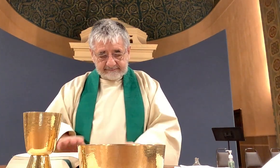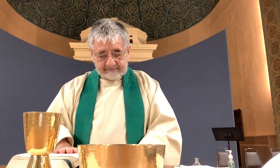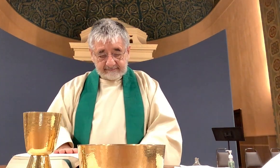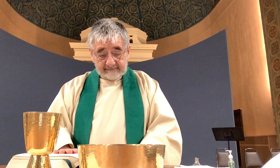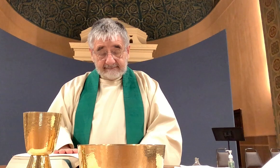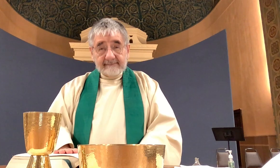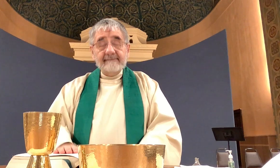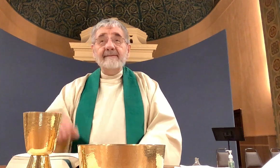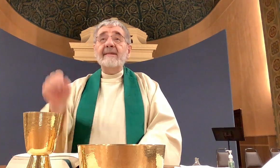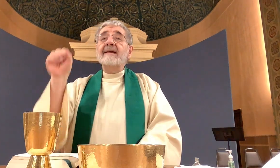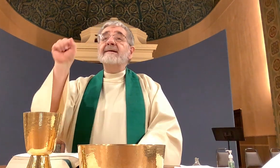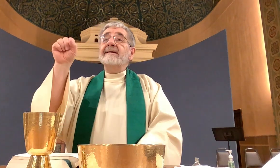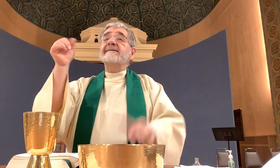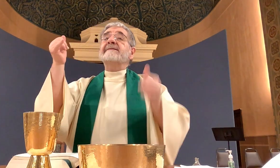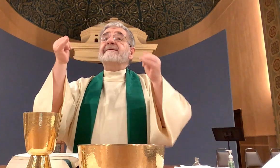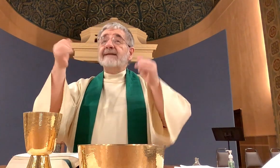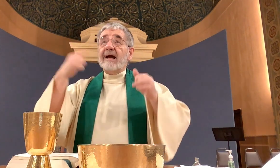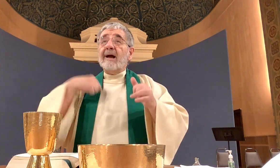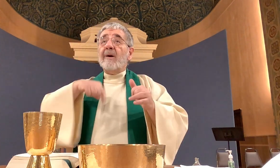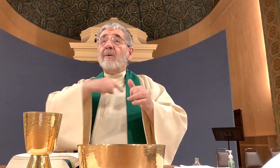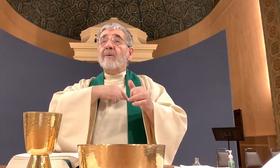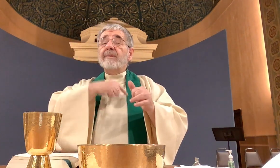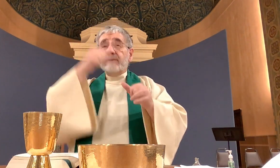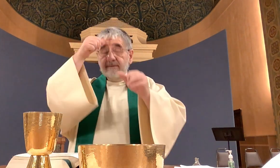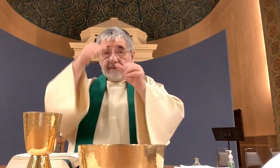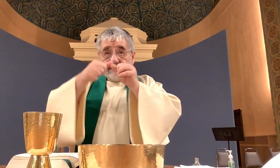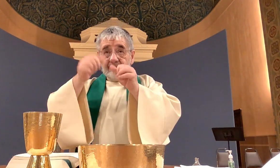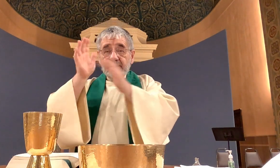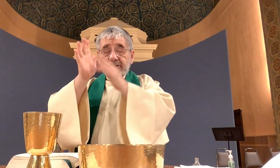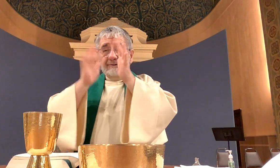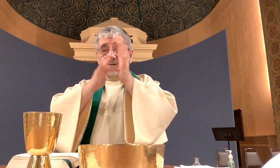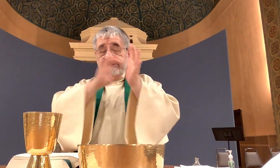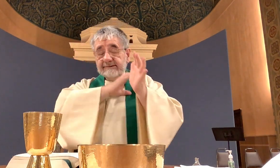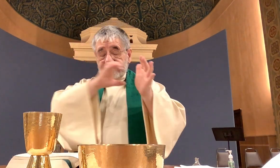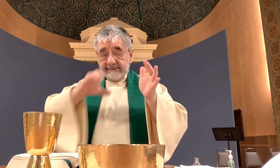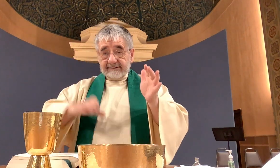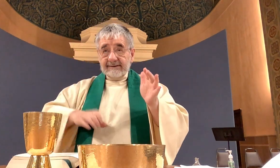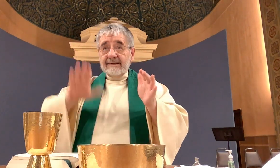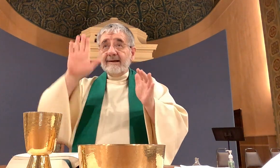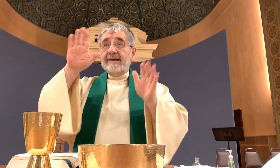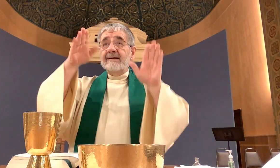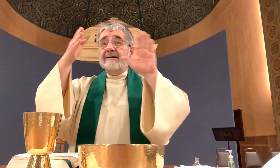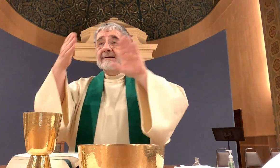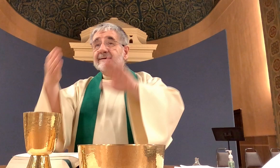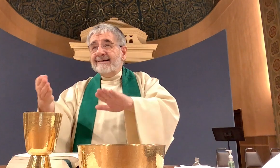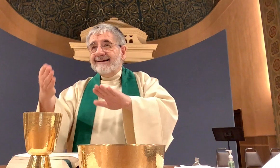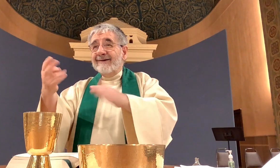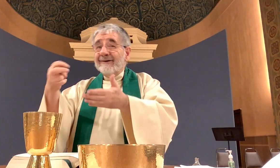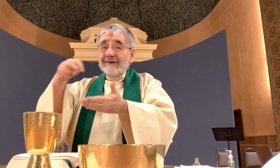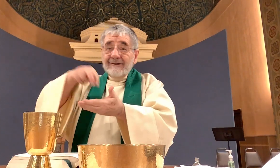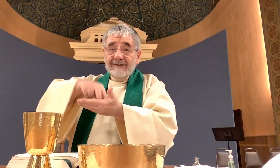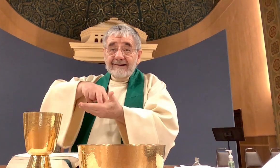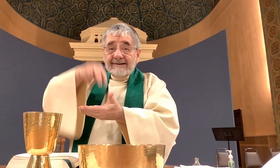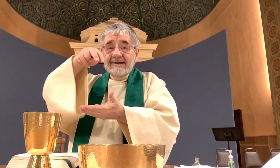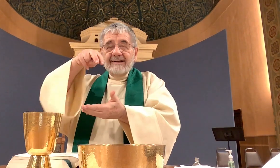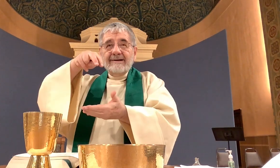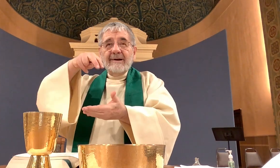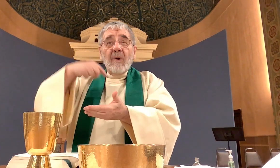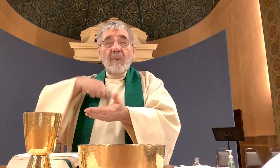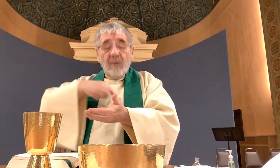therefore as we celebrate the memorial of his death and resurrection we offer you